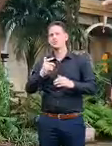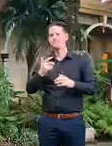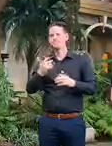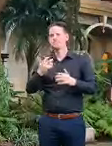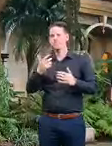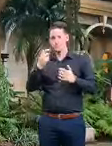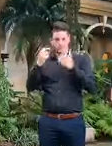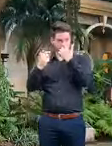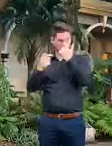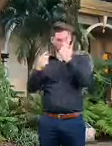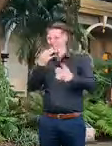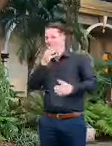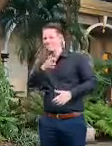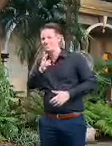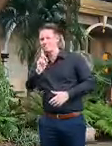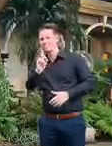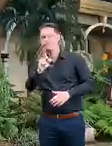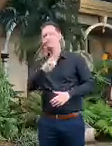sorry sorry